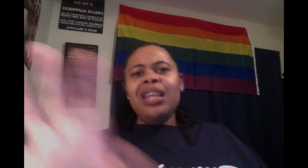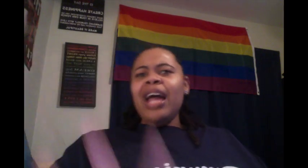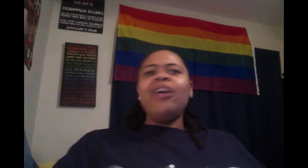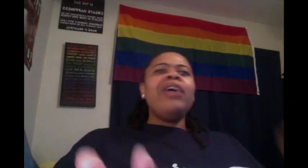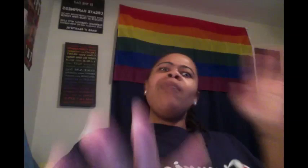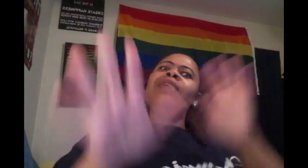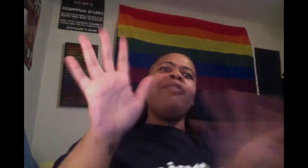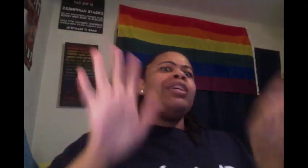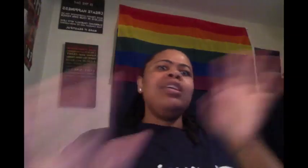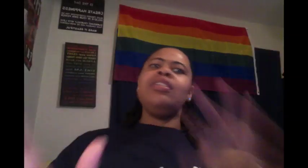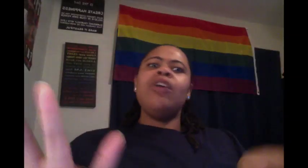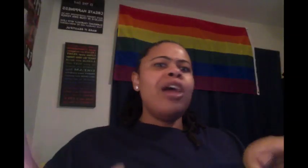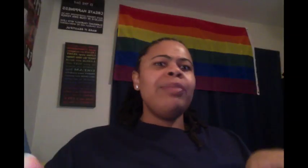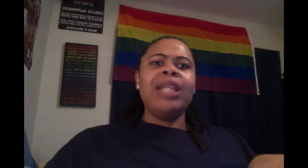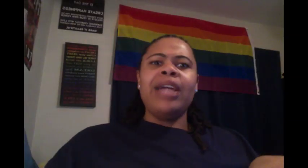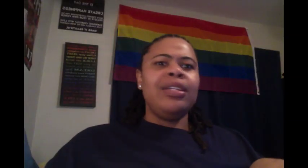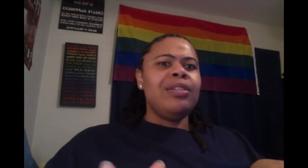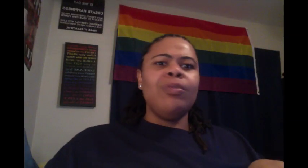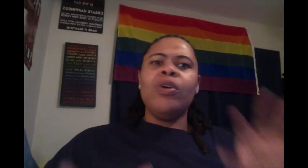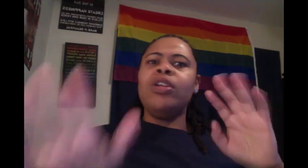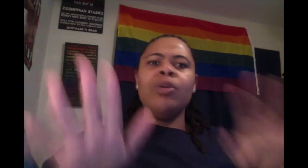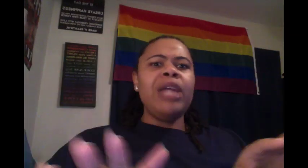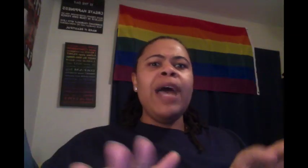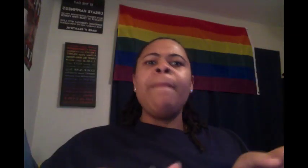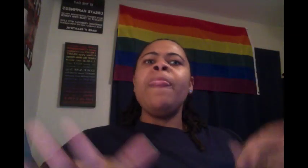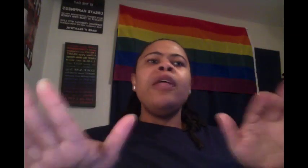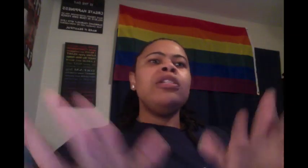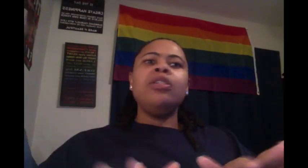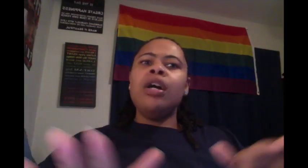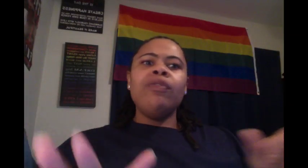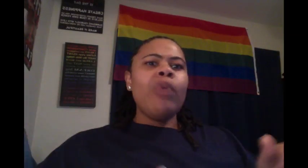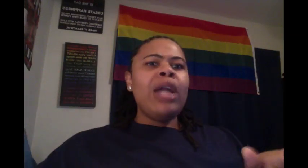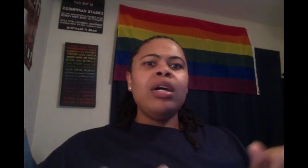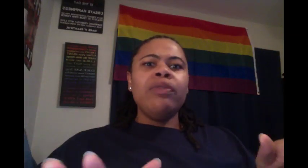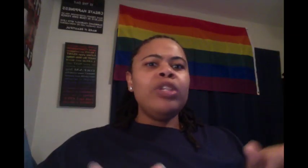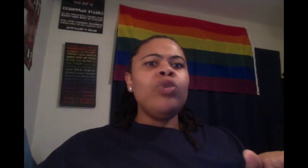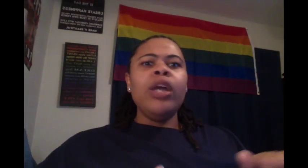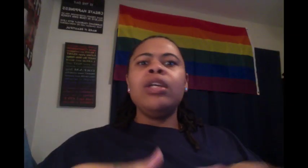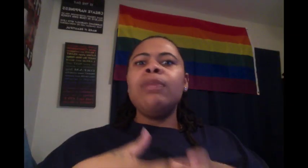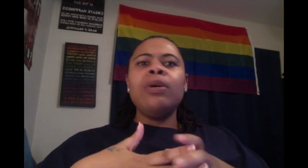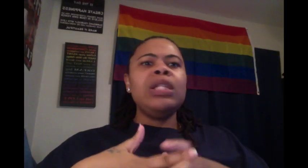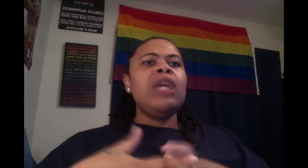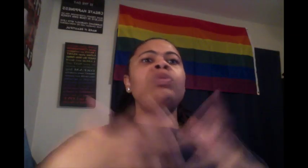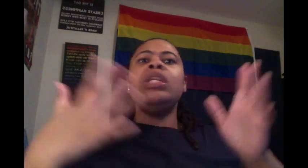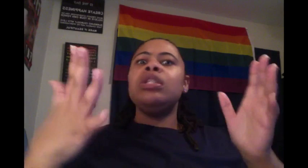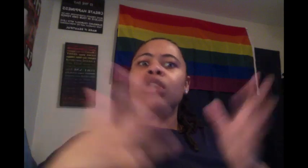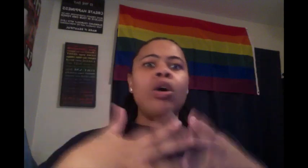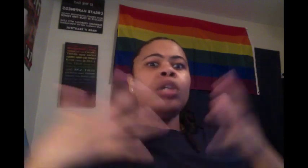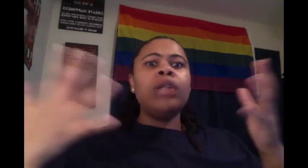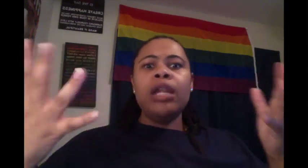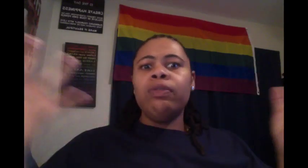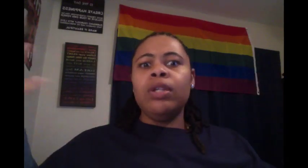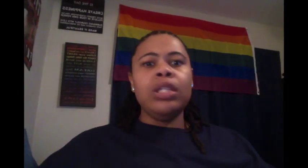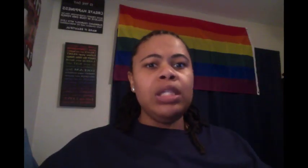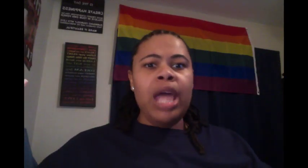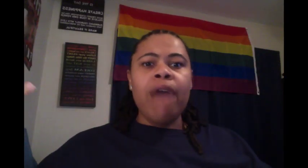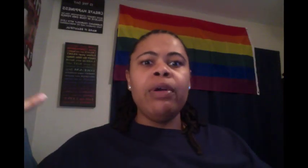like, okay, we're not going to get into no argument like this no more. No, we're not. Um, Victoria keep on saying we need to show a united front to the staff. Okay.